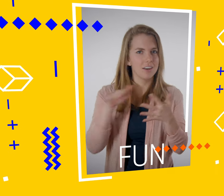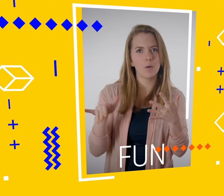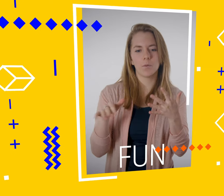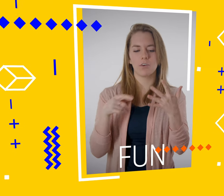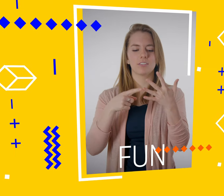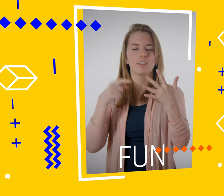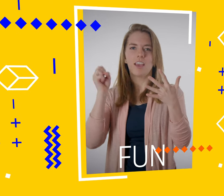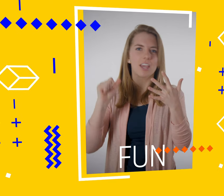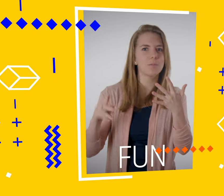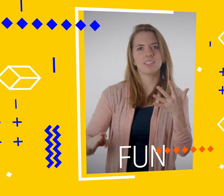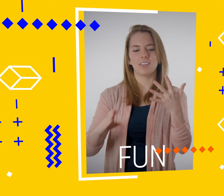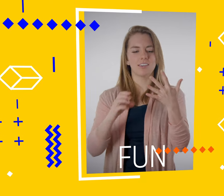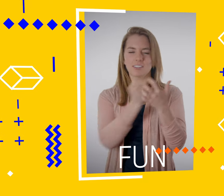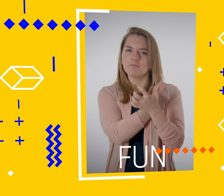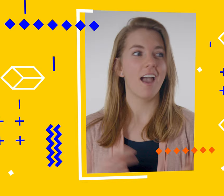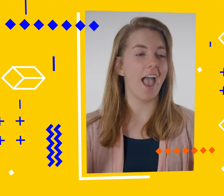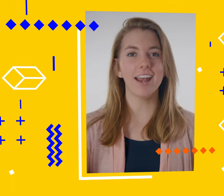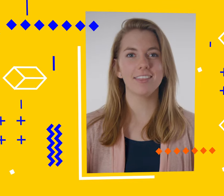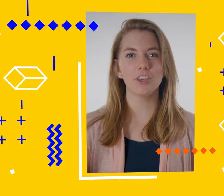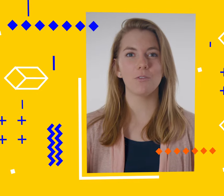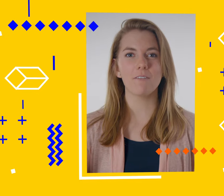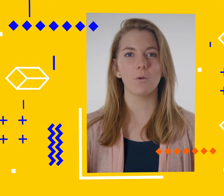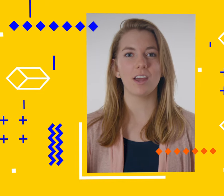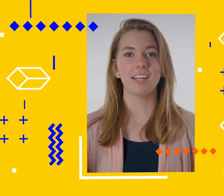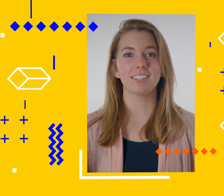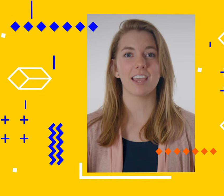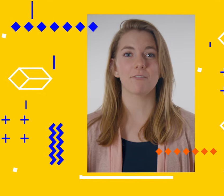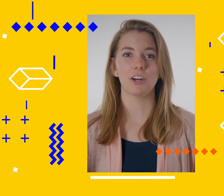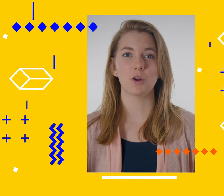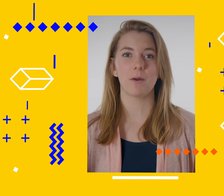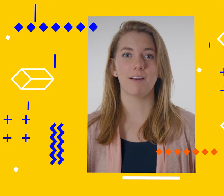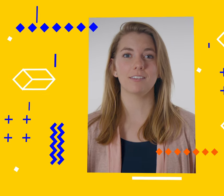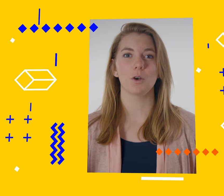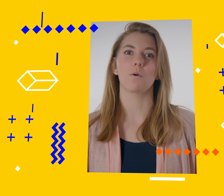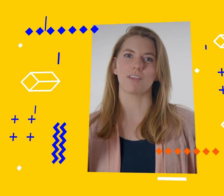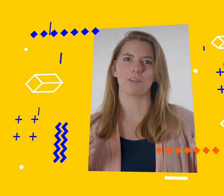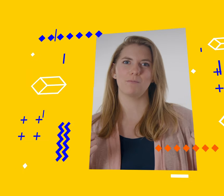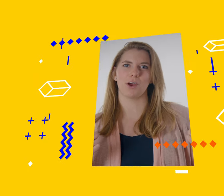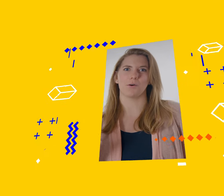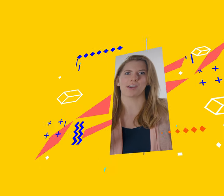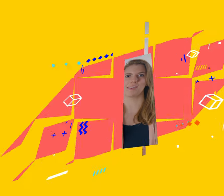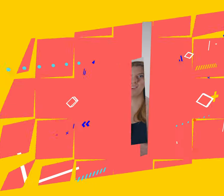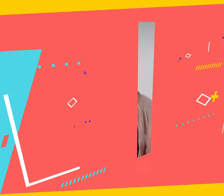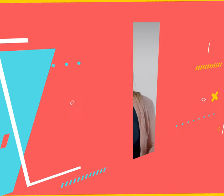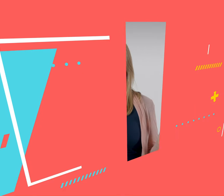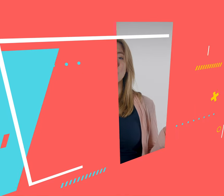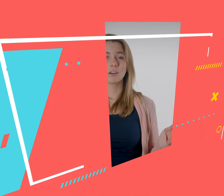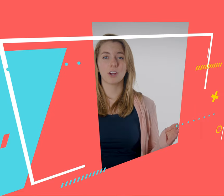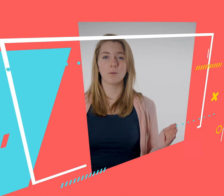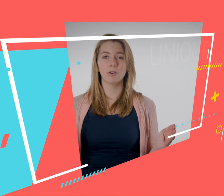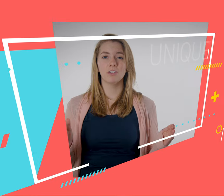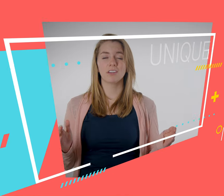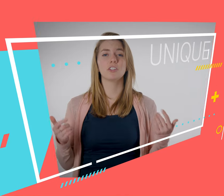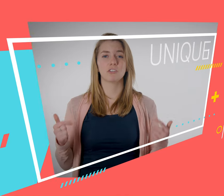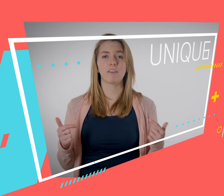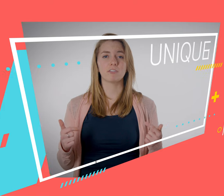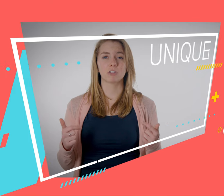numbers, ABCs, anything you've ever wanted to say in front of your parents without them knowing. Another big chunk of grammar is your facial